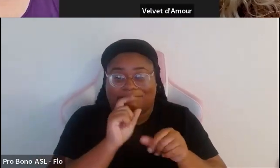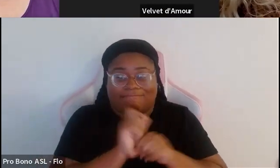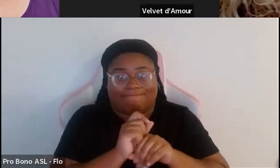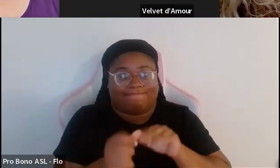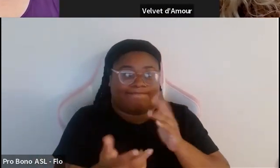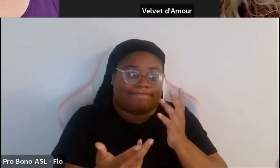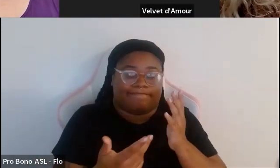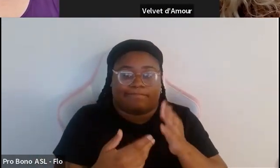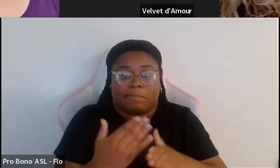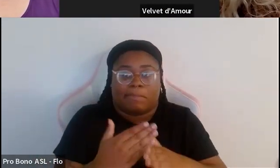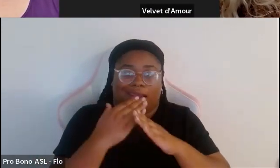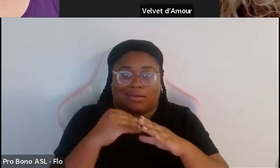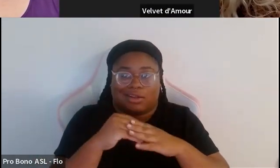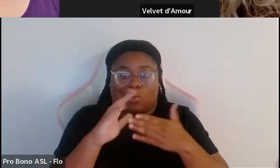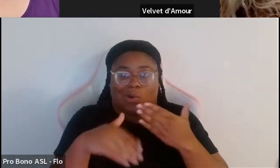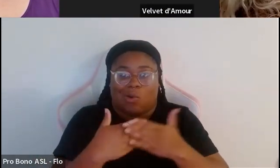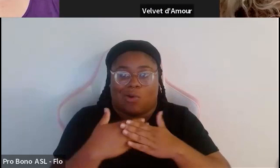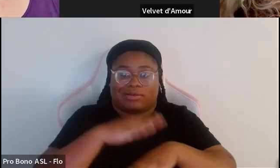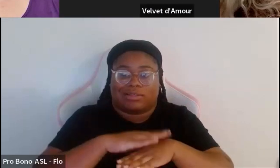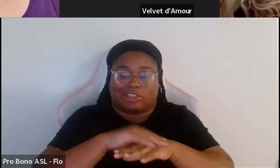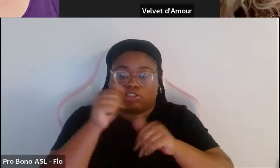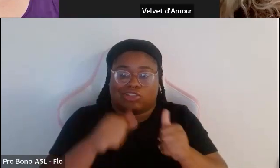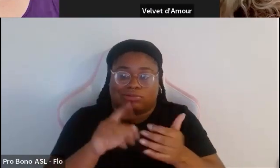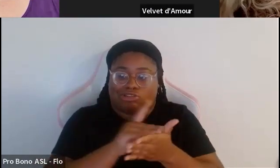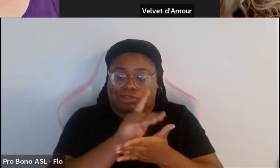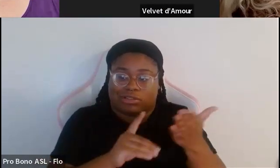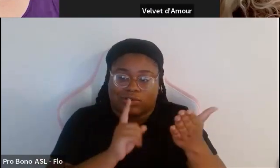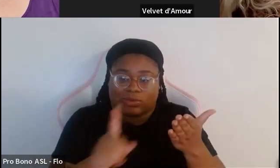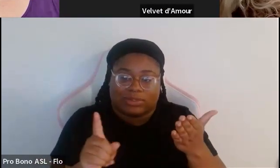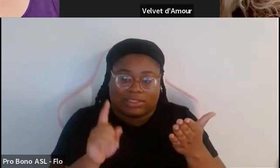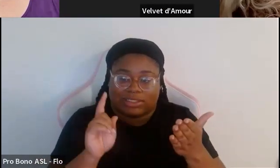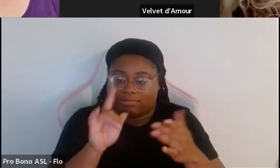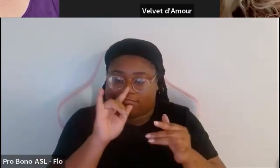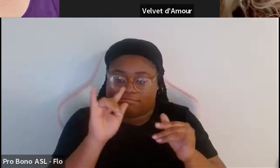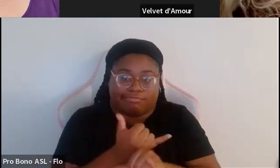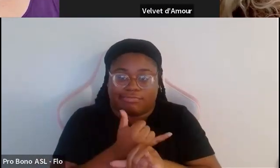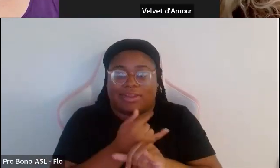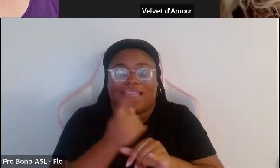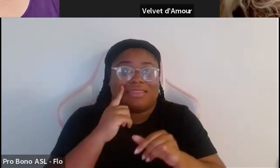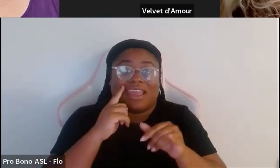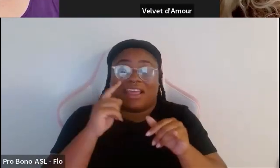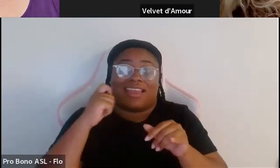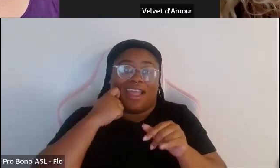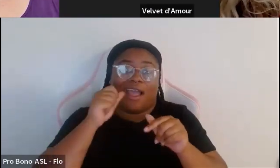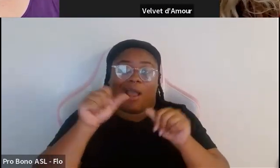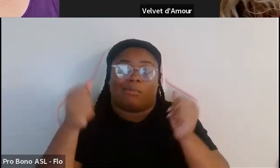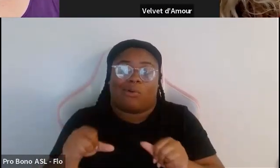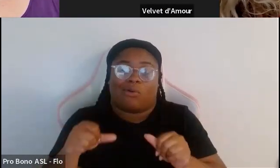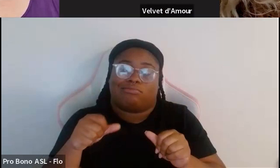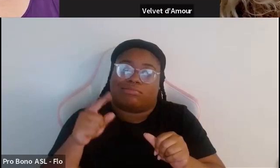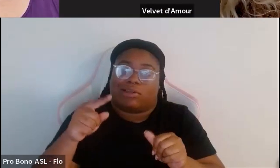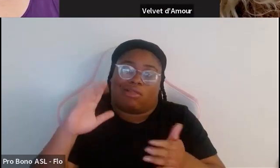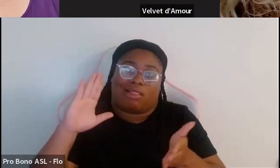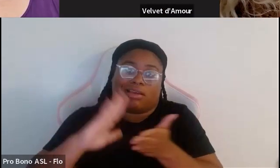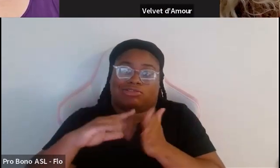shape discrimination well i mean i think it's ridiculous and i think that apple shapes are the people who are the least allowed to be seen